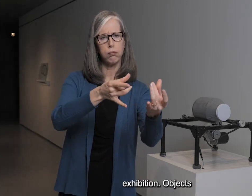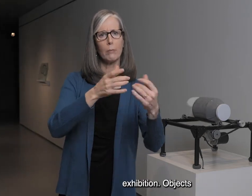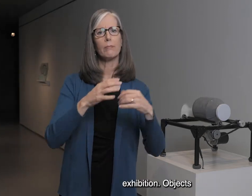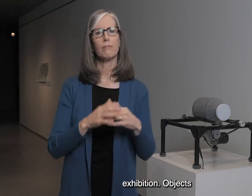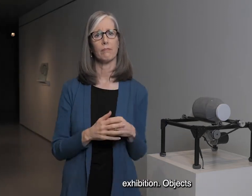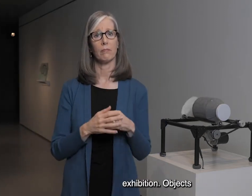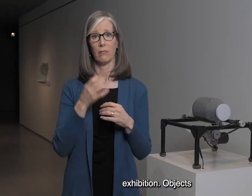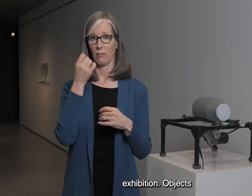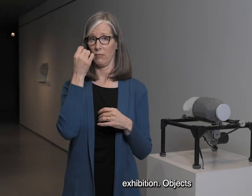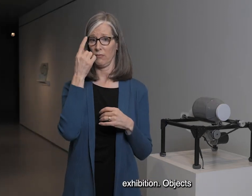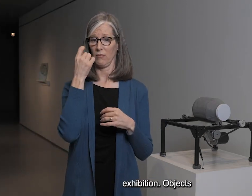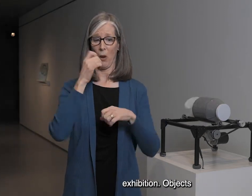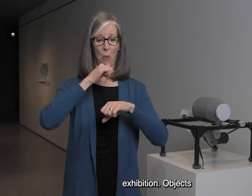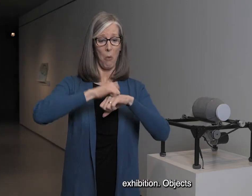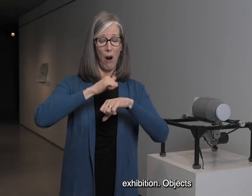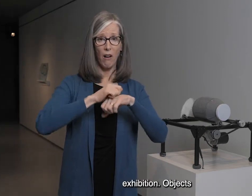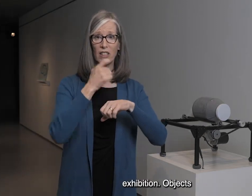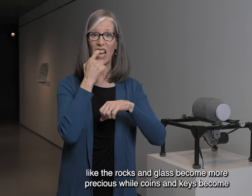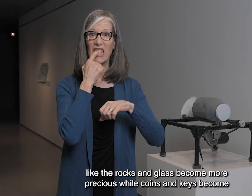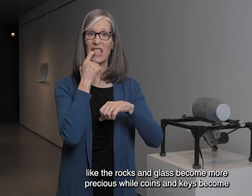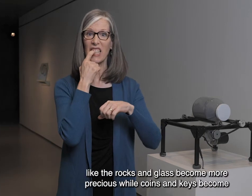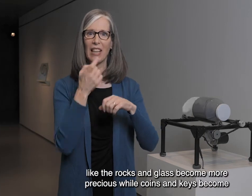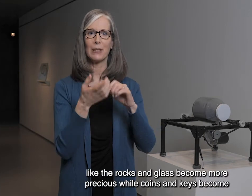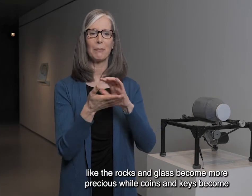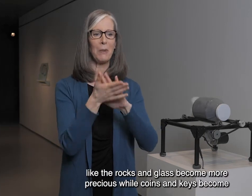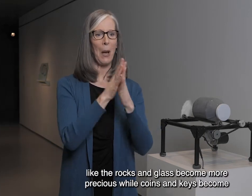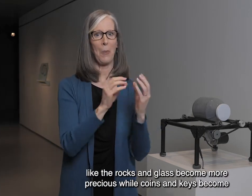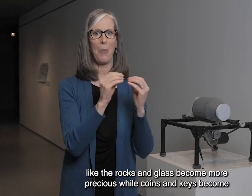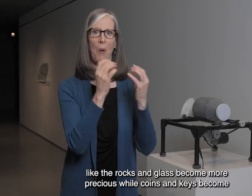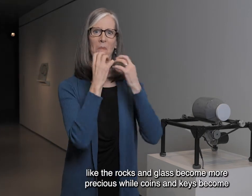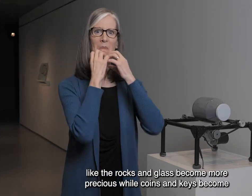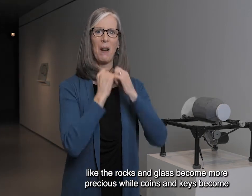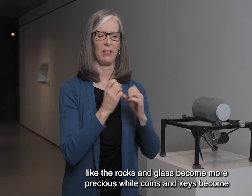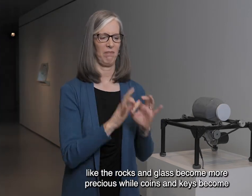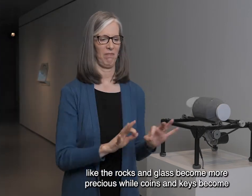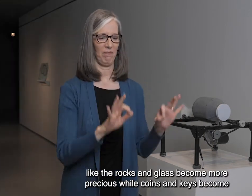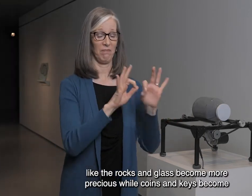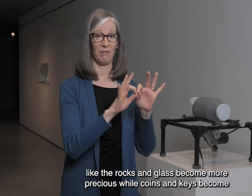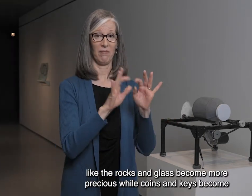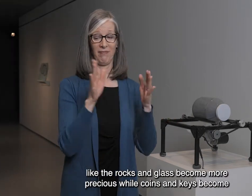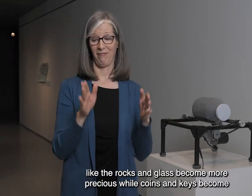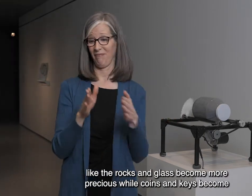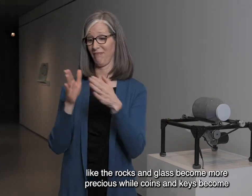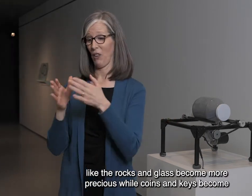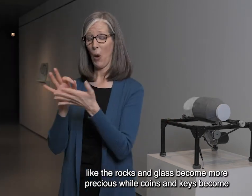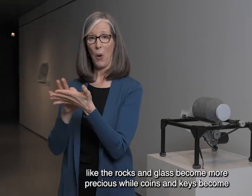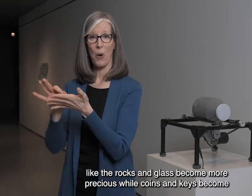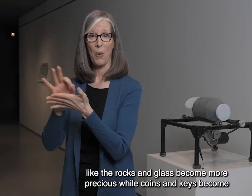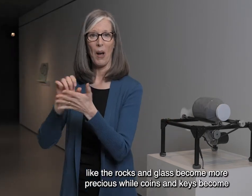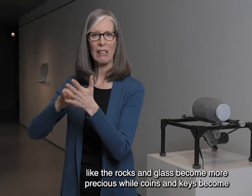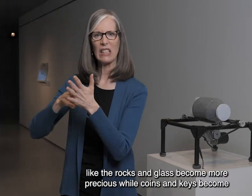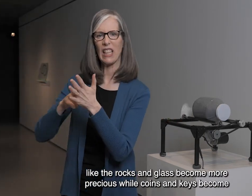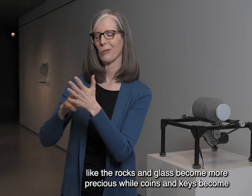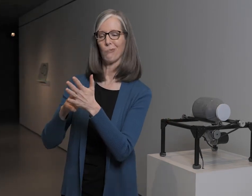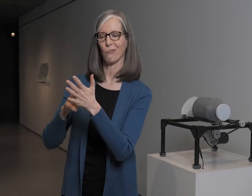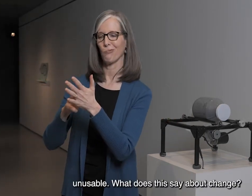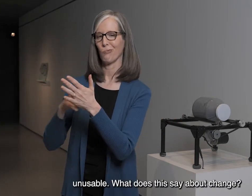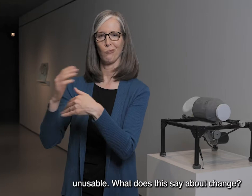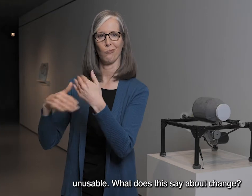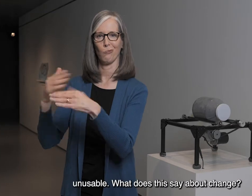exhibition. Objects like the rocks and glass become more precious, while coins and keys become unusable.